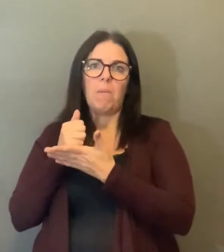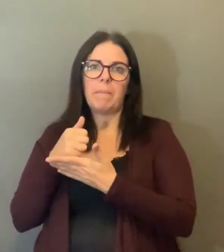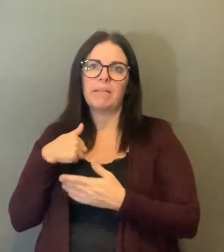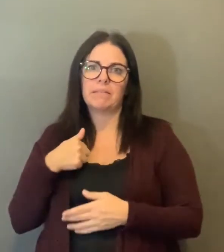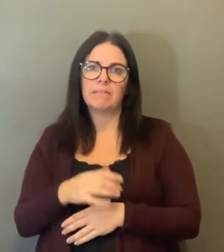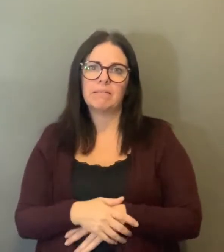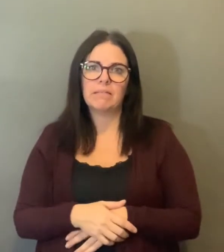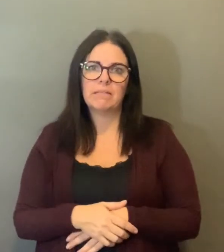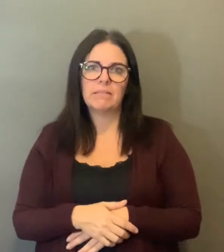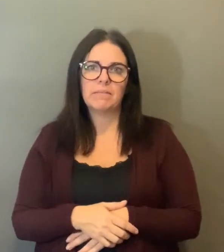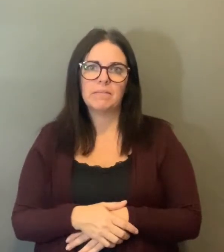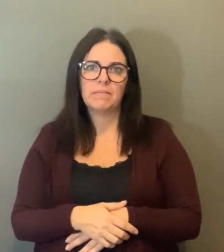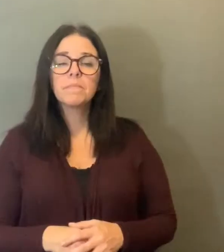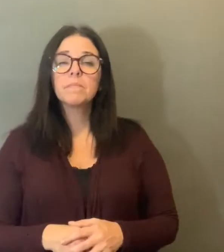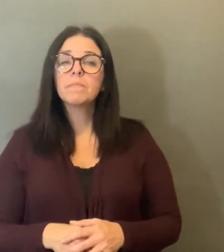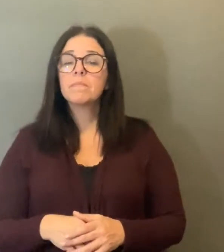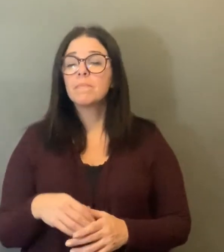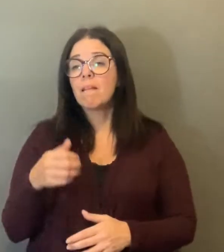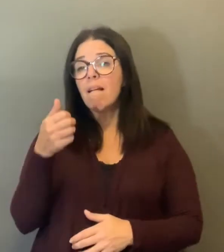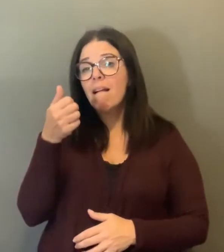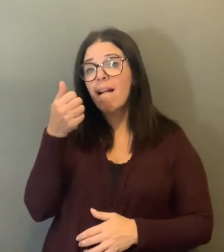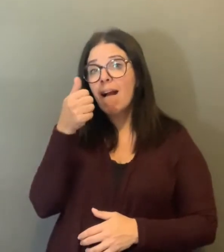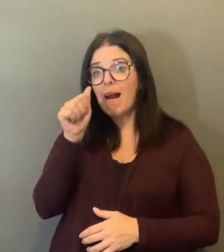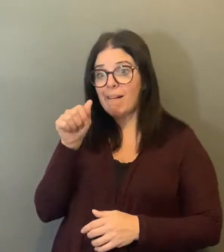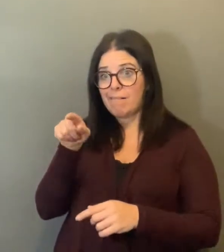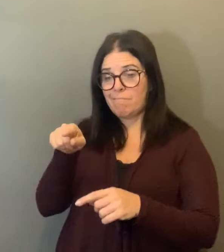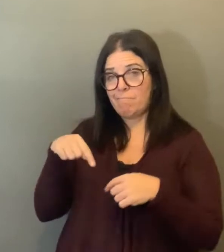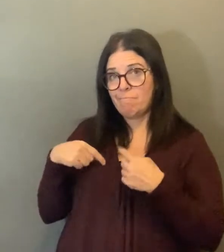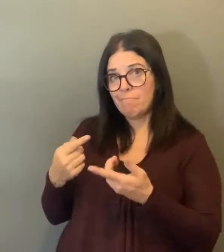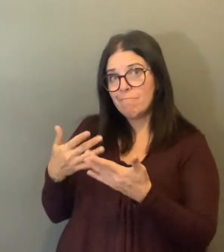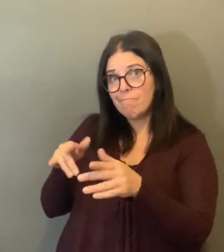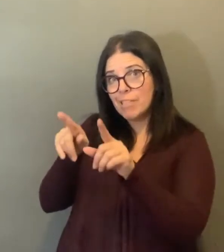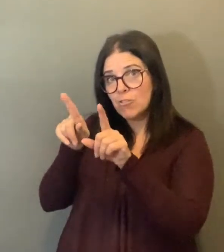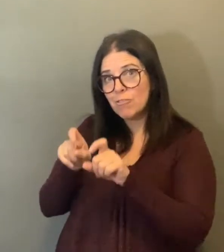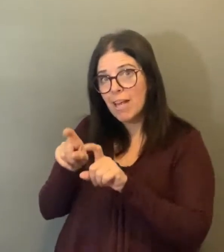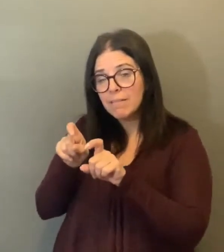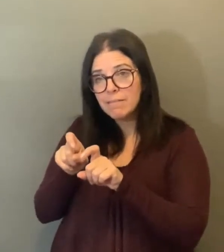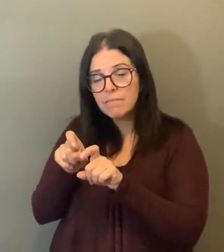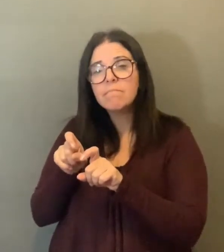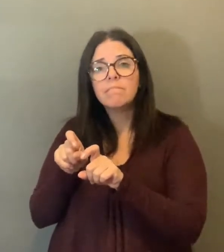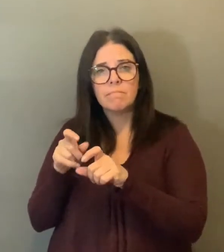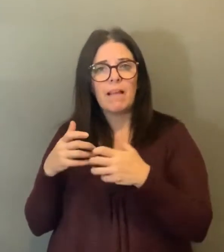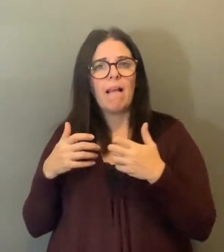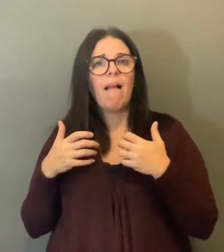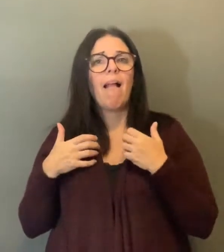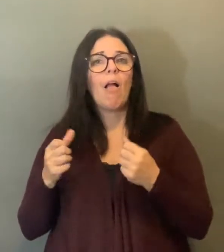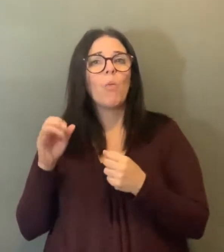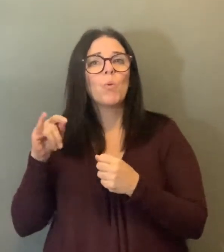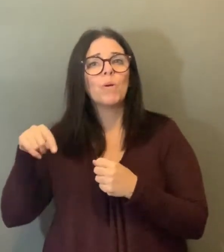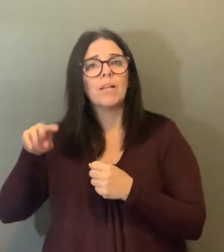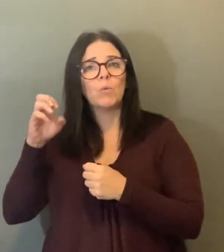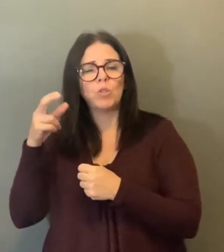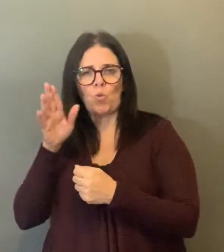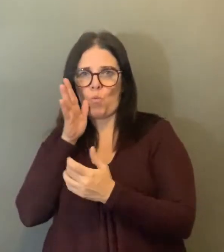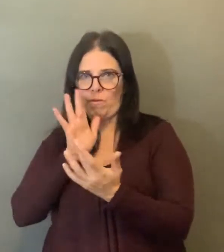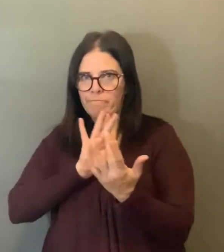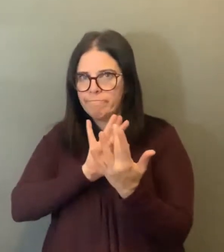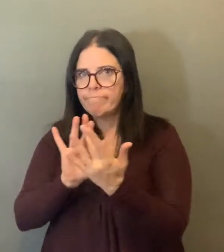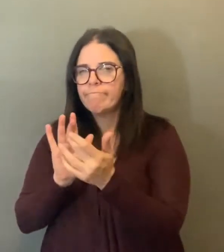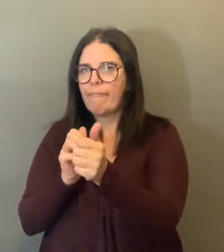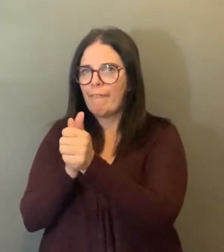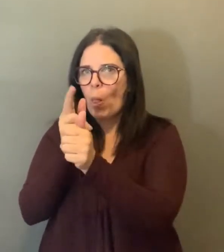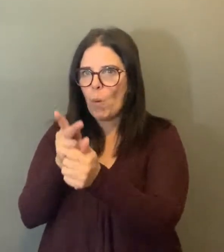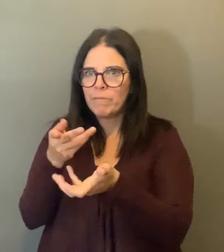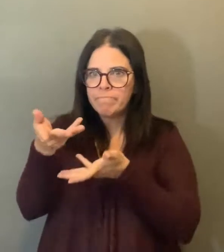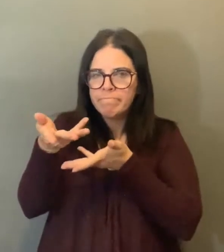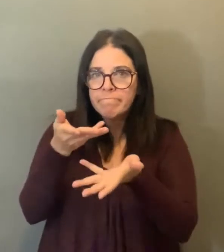now the health unit will contact you by phone to give you your results. We would like to remind you that if you have been tested and are